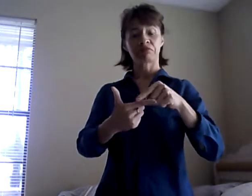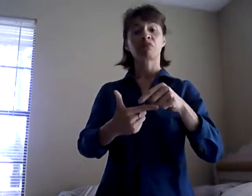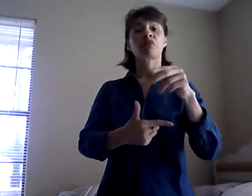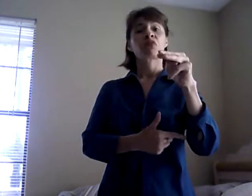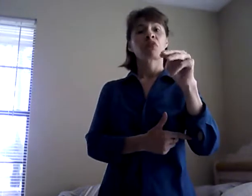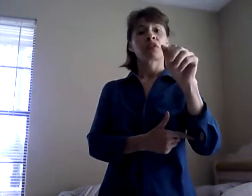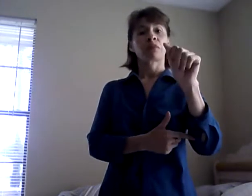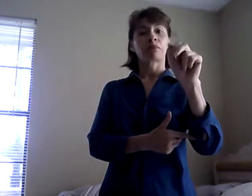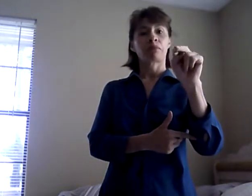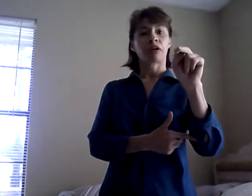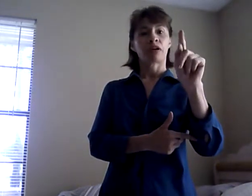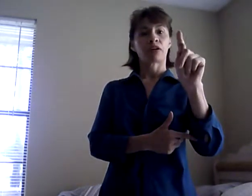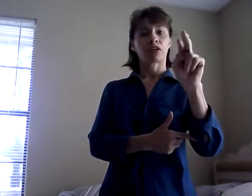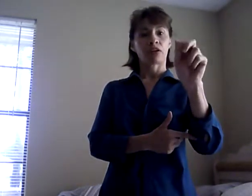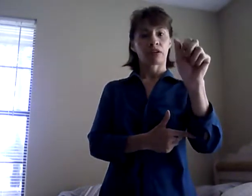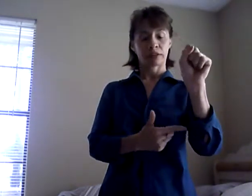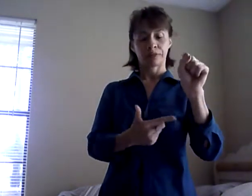And also, will talking about the church.